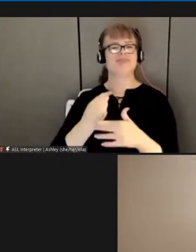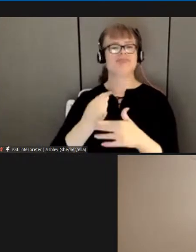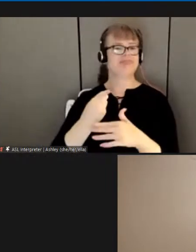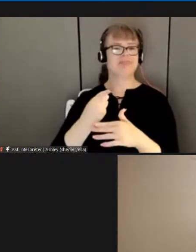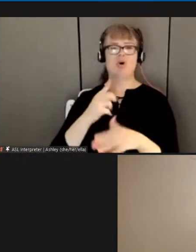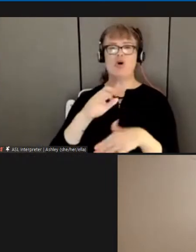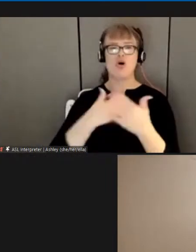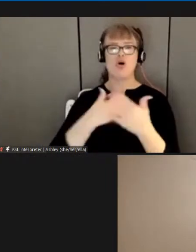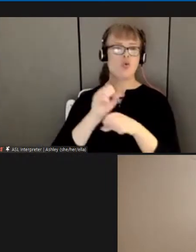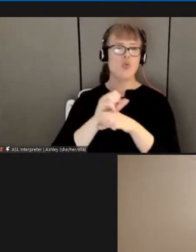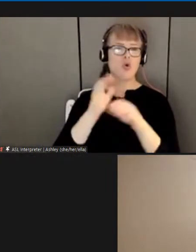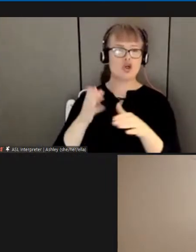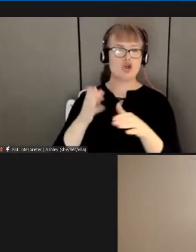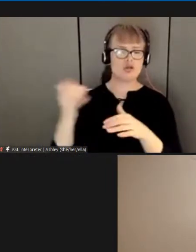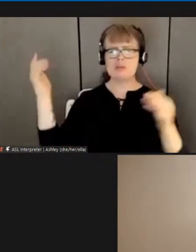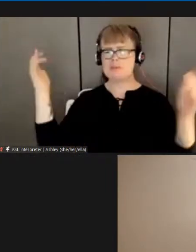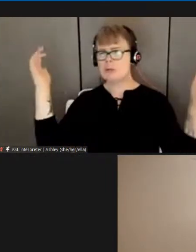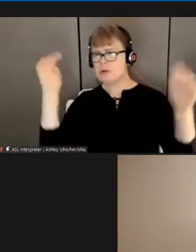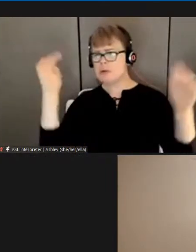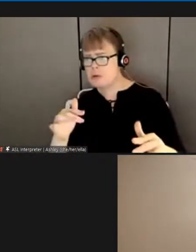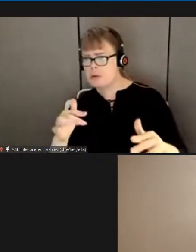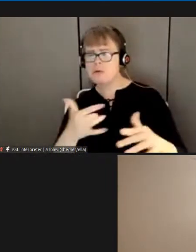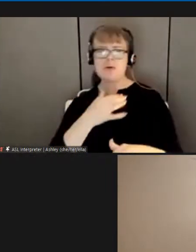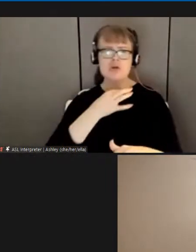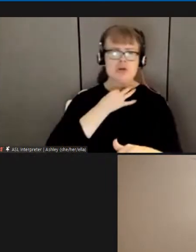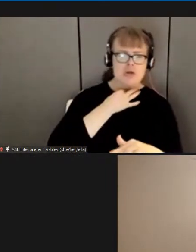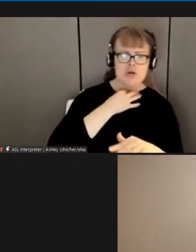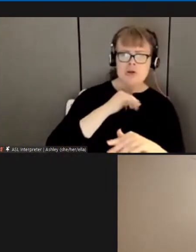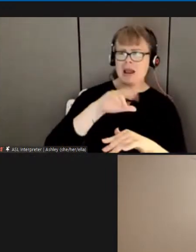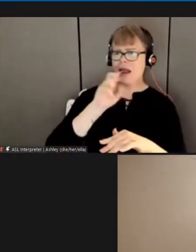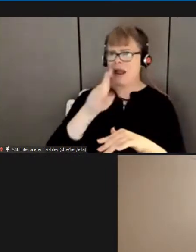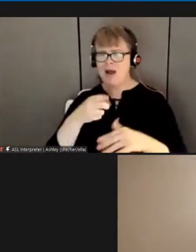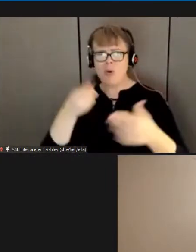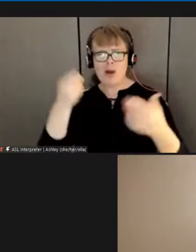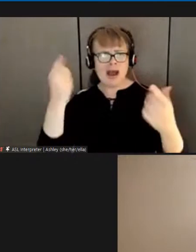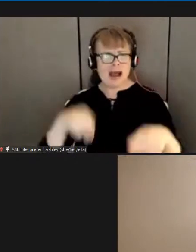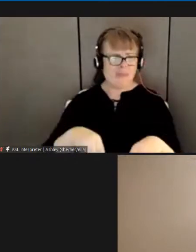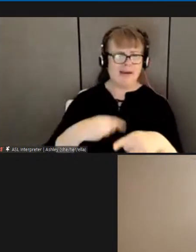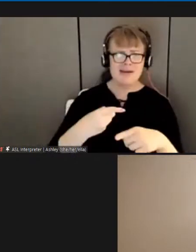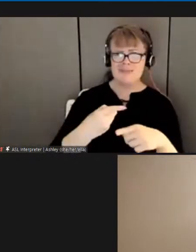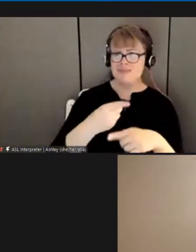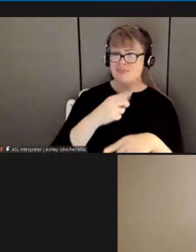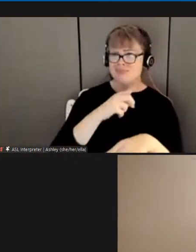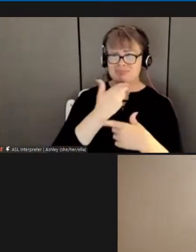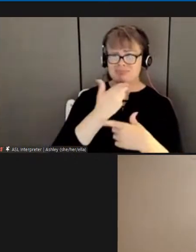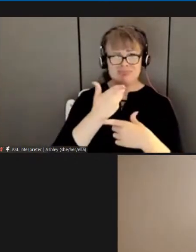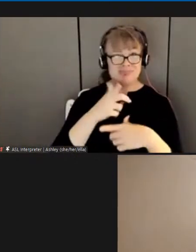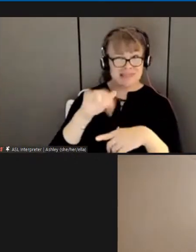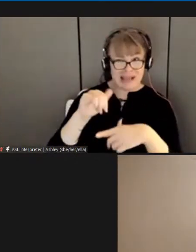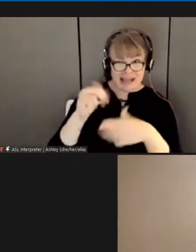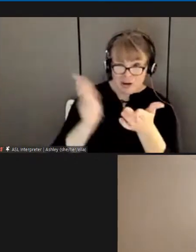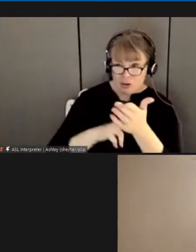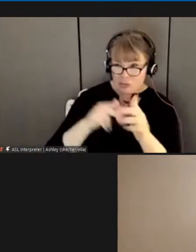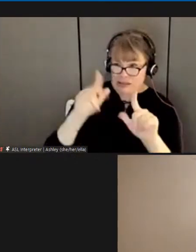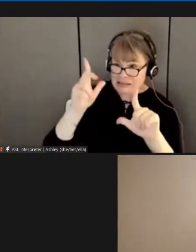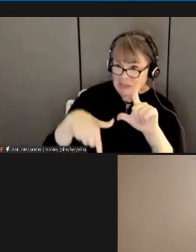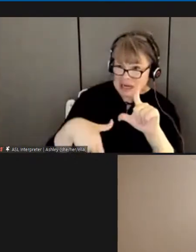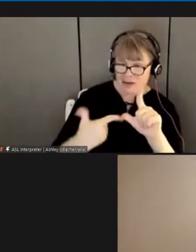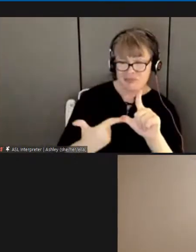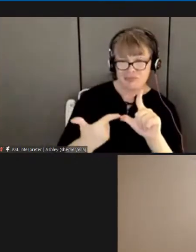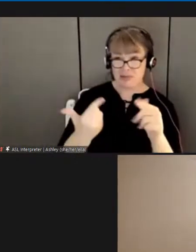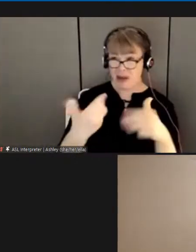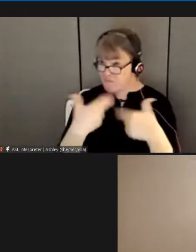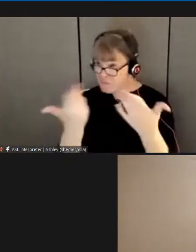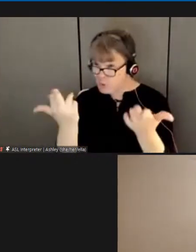everybody would want to know what happened what happened did we did we did the contract expire or did we get a